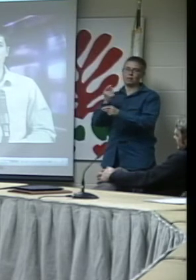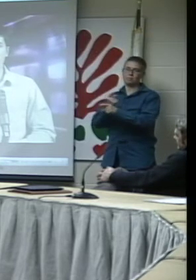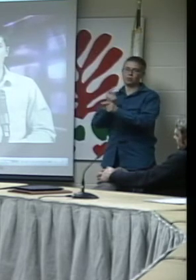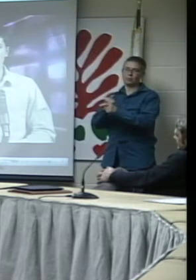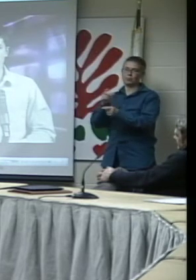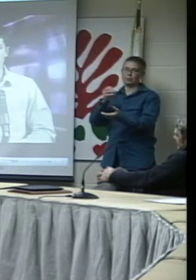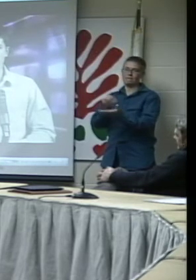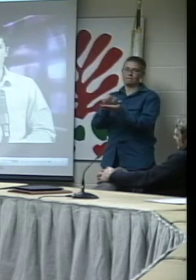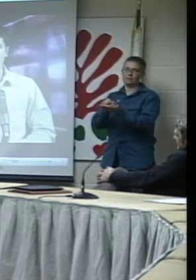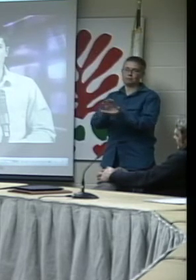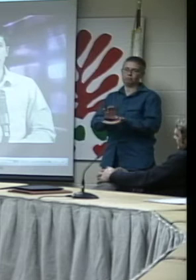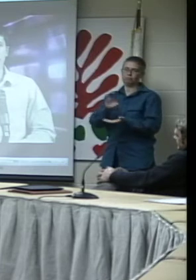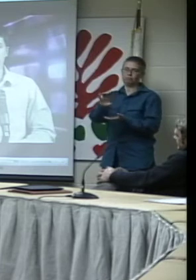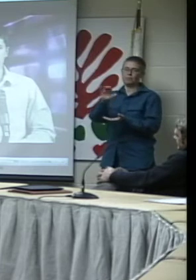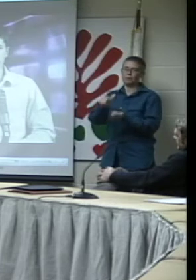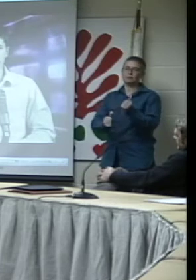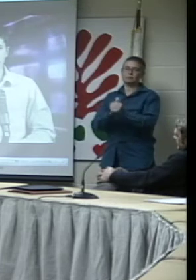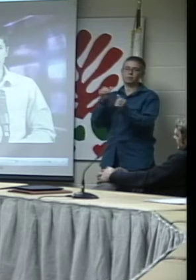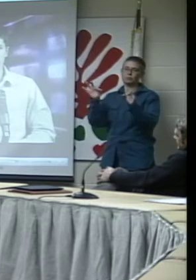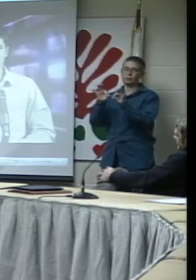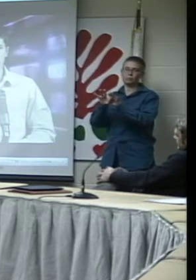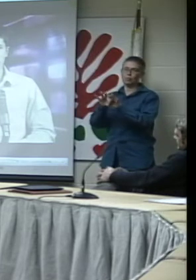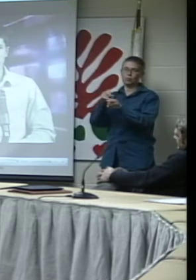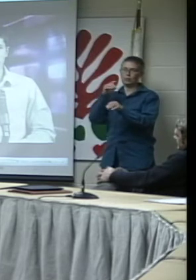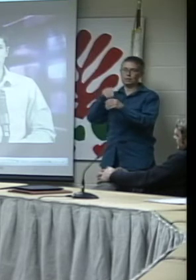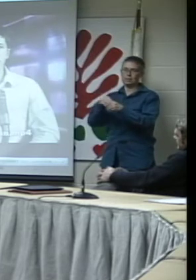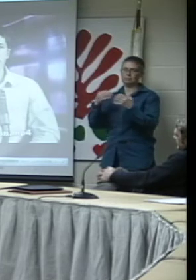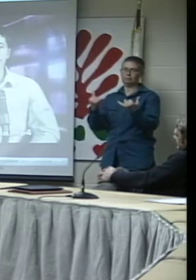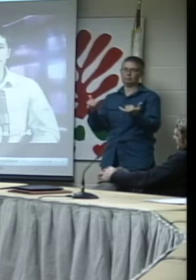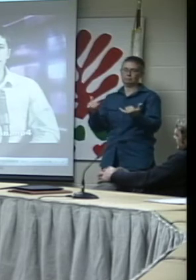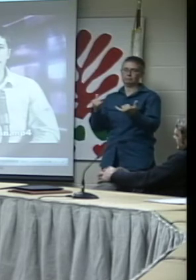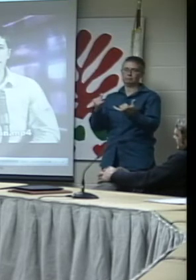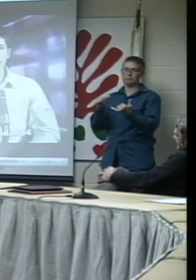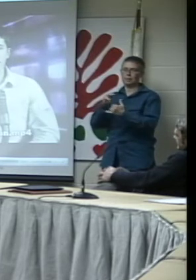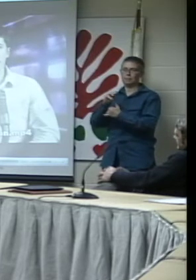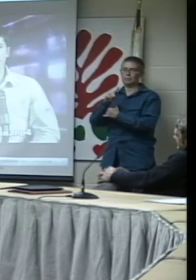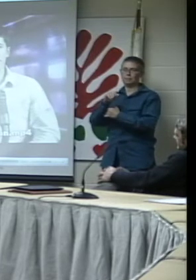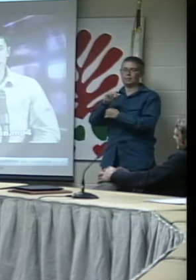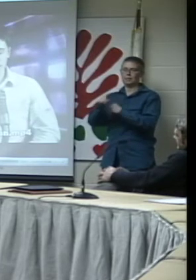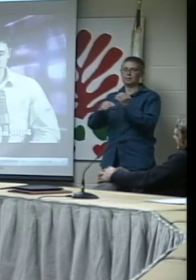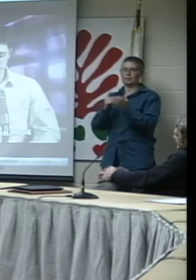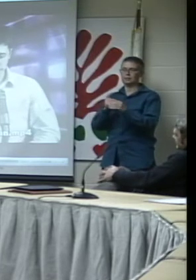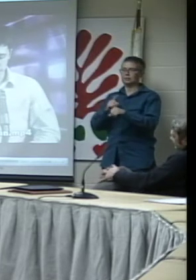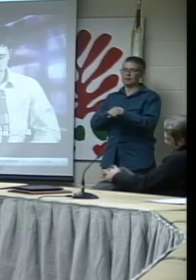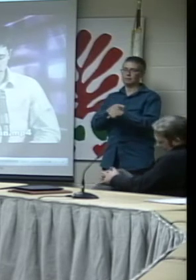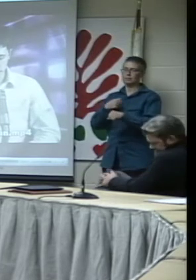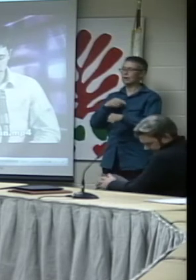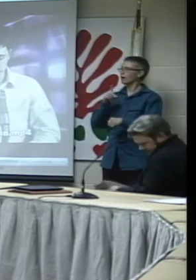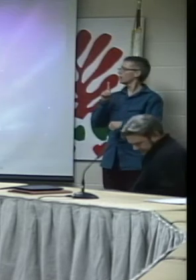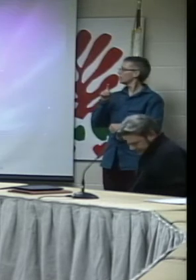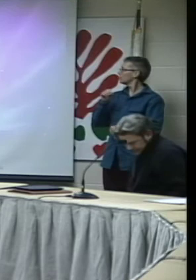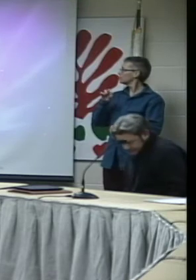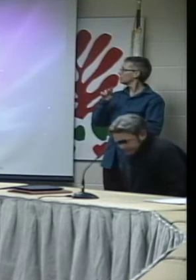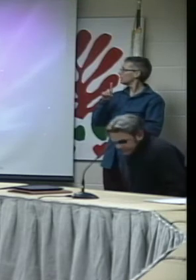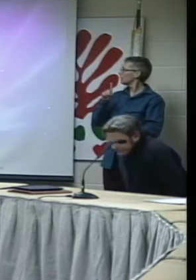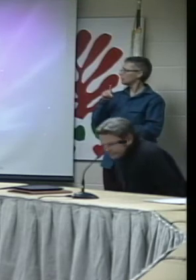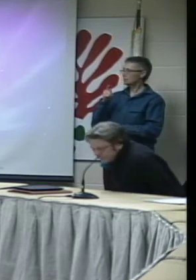be more important in the current media landscape. I'm David Pakman and I want to talk for a second about this.